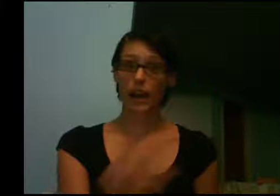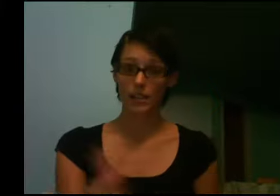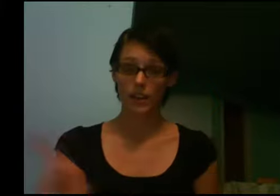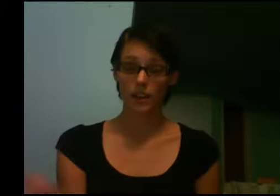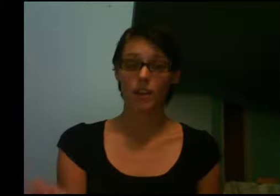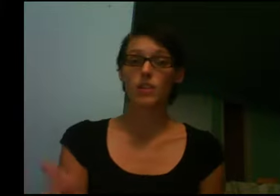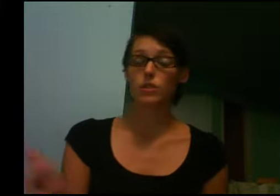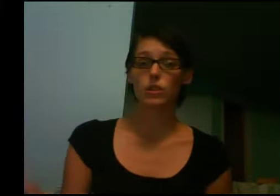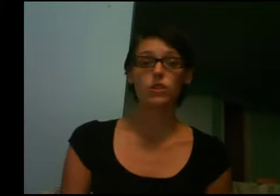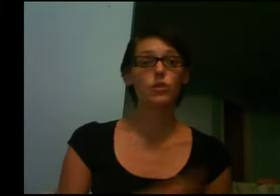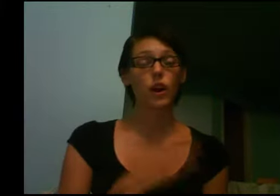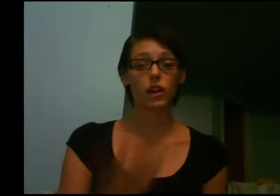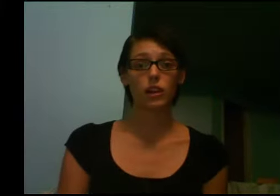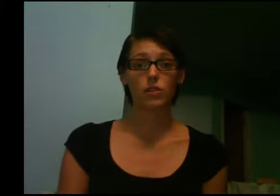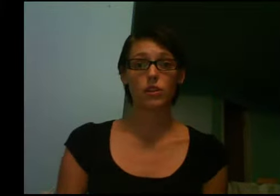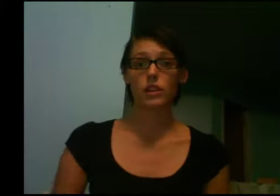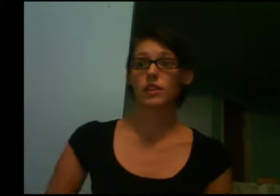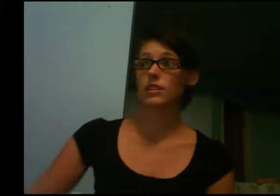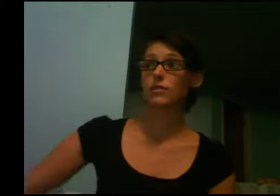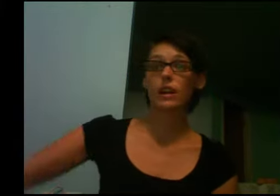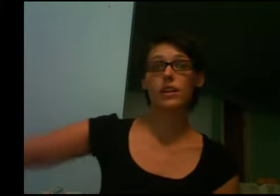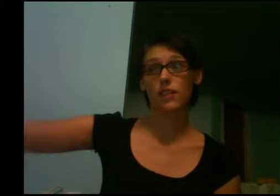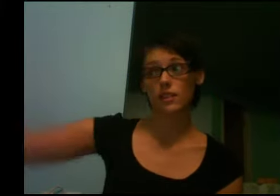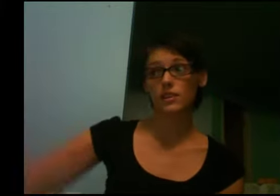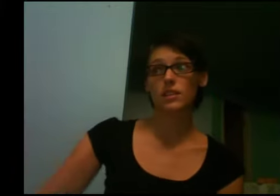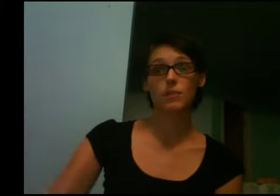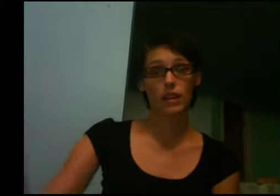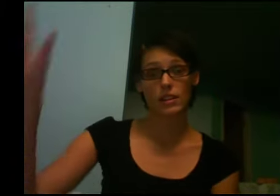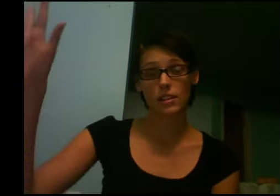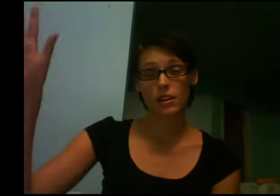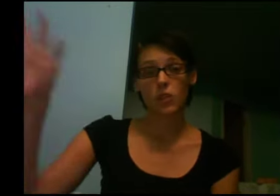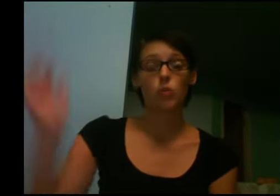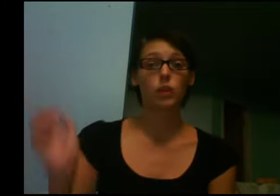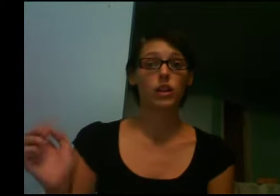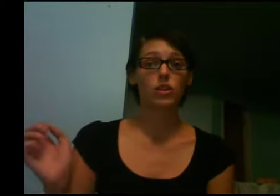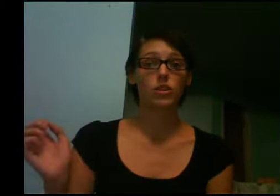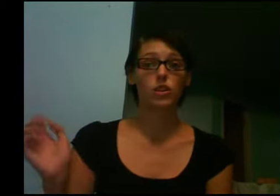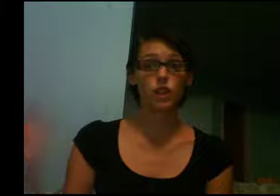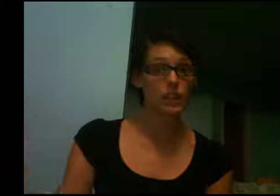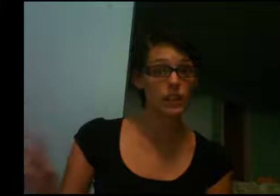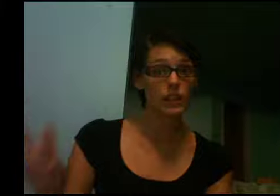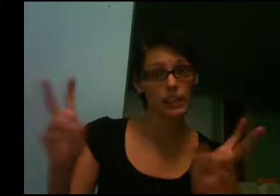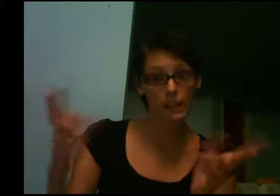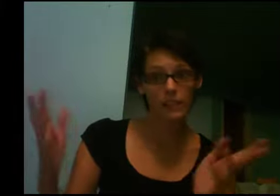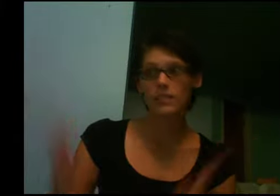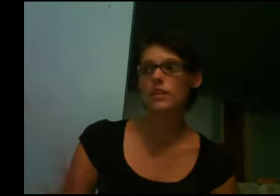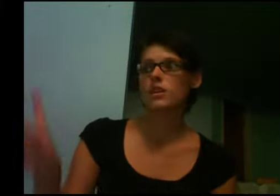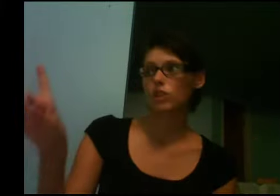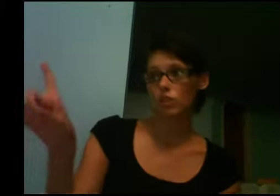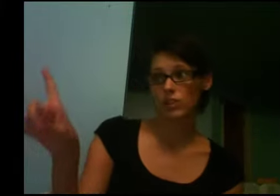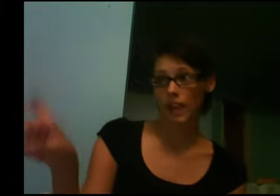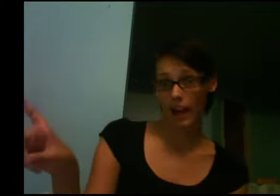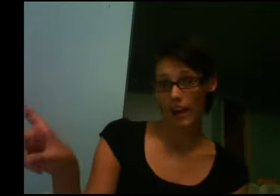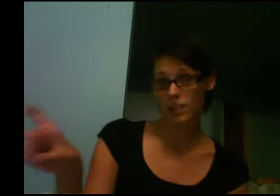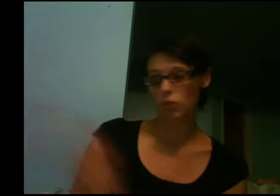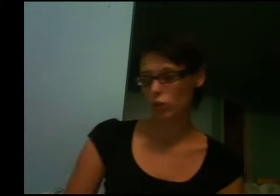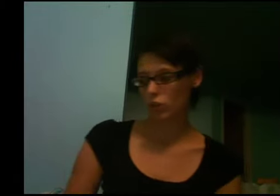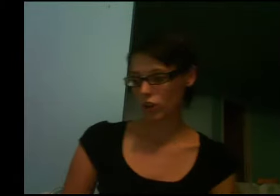asking. So since you've already in the first sentence defined that this is the space where she is, you should say, ask toward her.